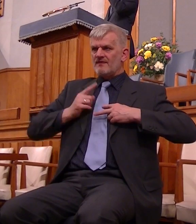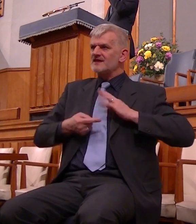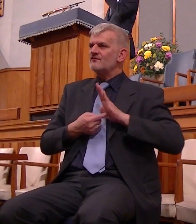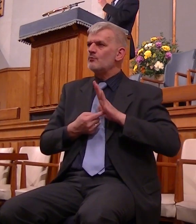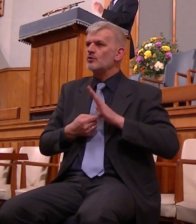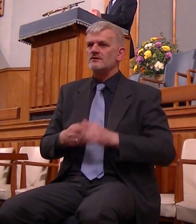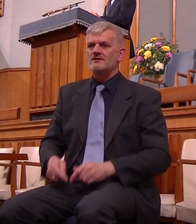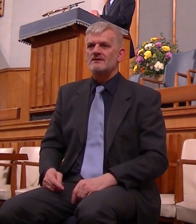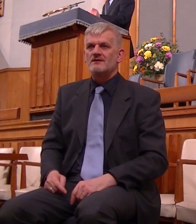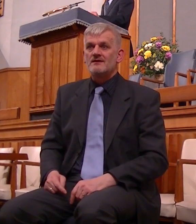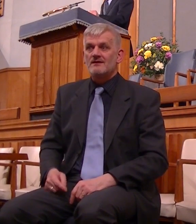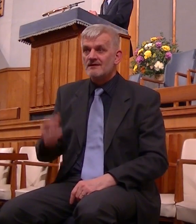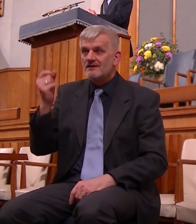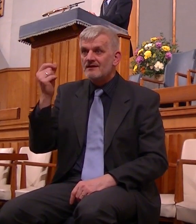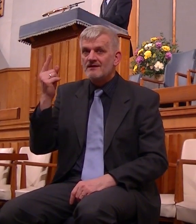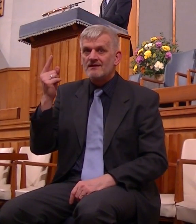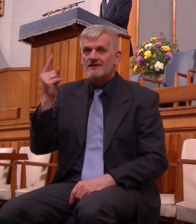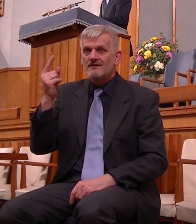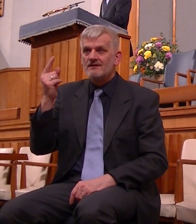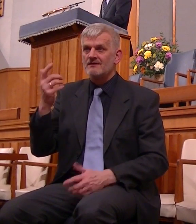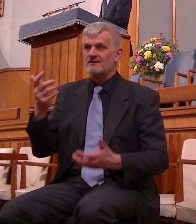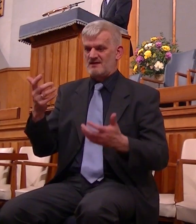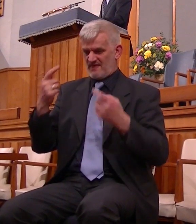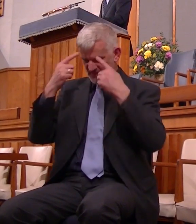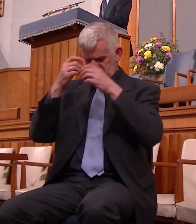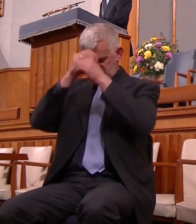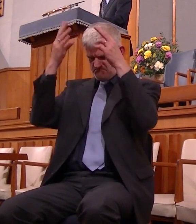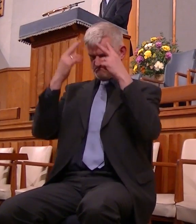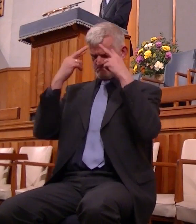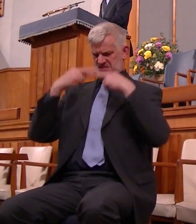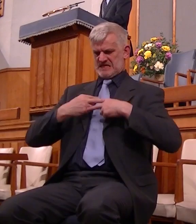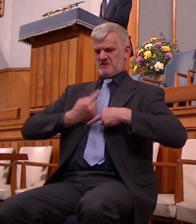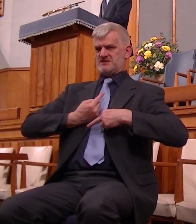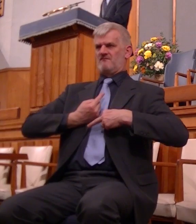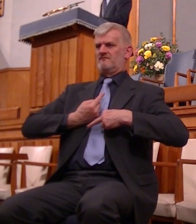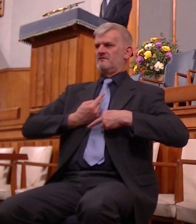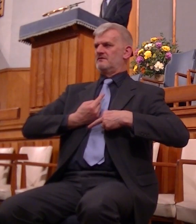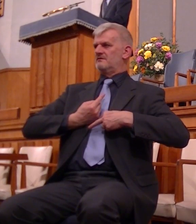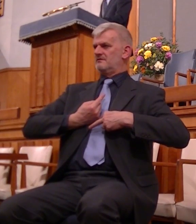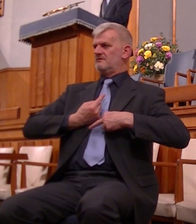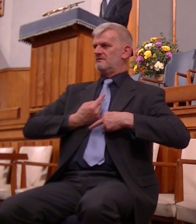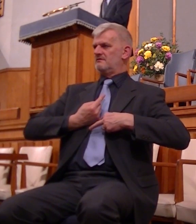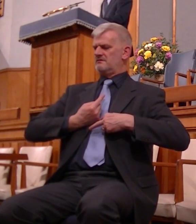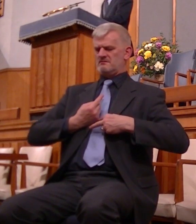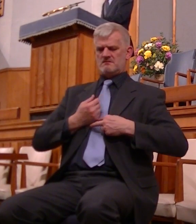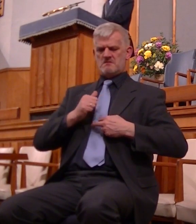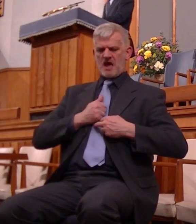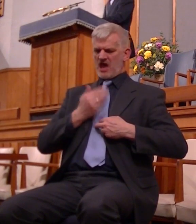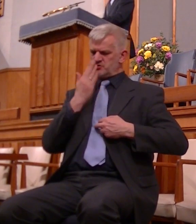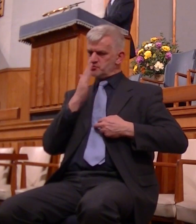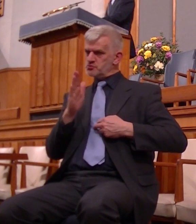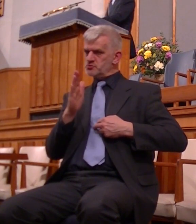about this but how you see yourself governs really your approach to life and your